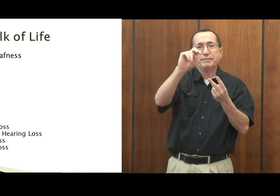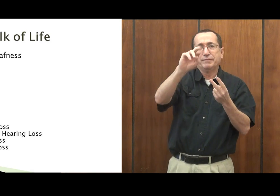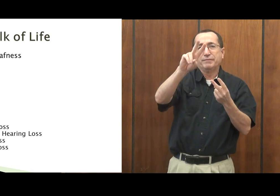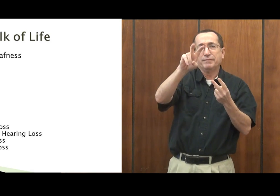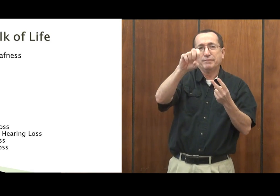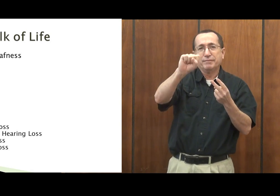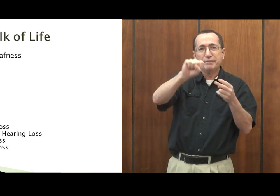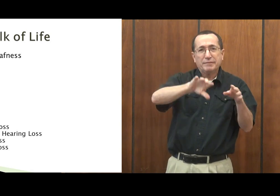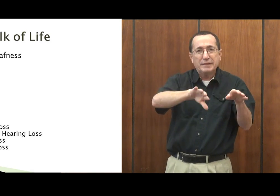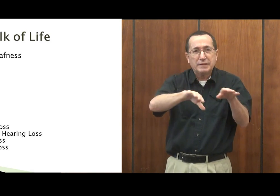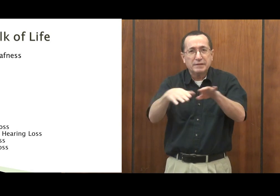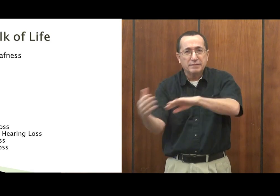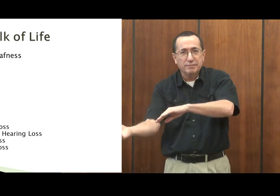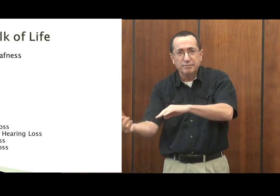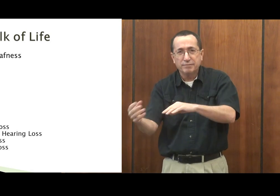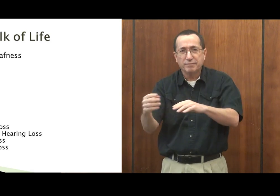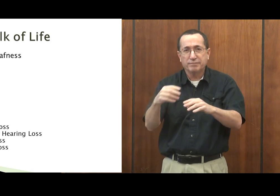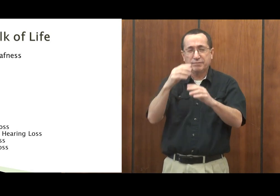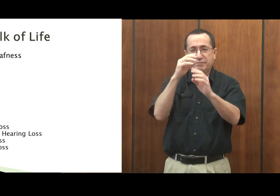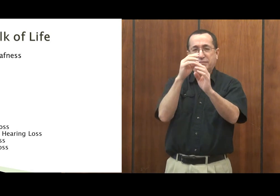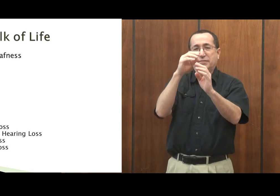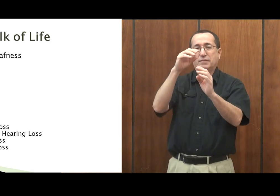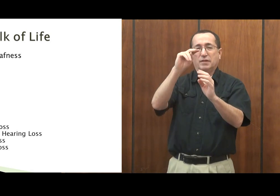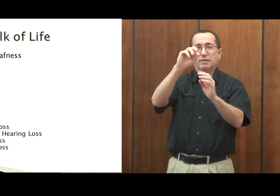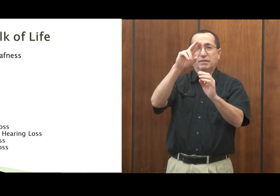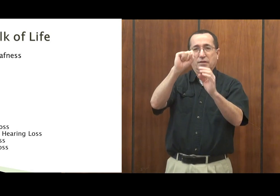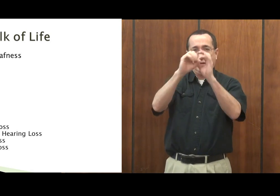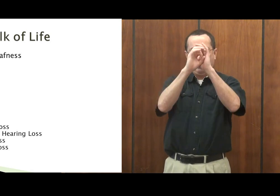damaged. It could be nerve damage that causes hearing loss.